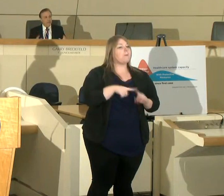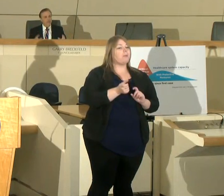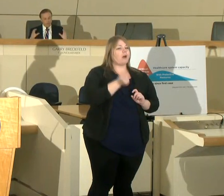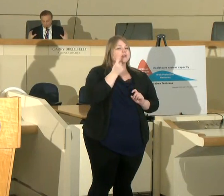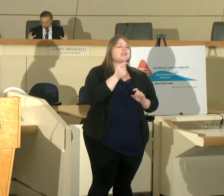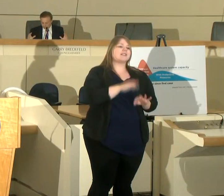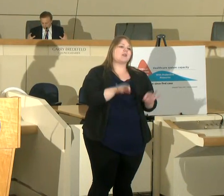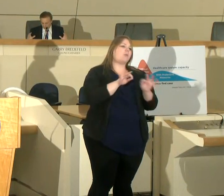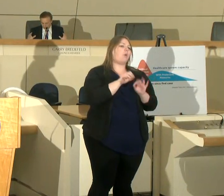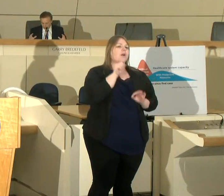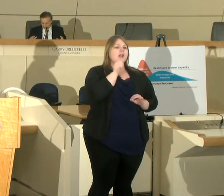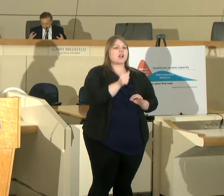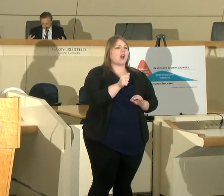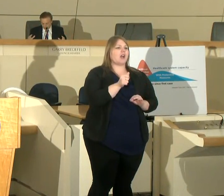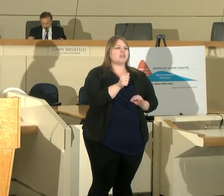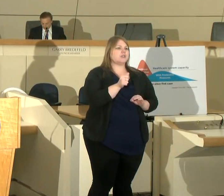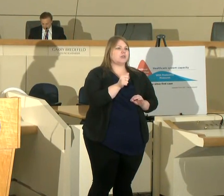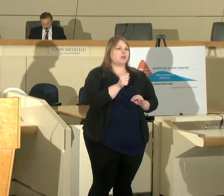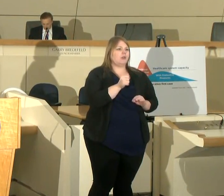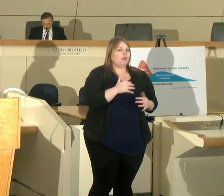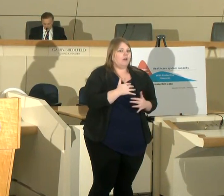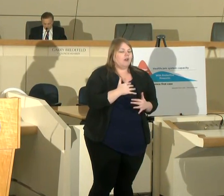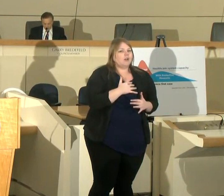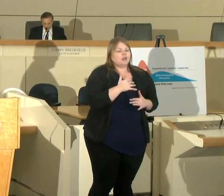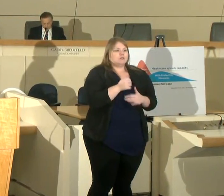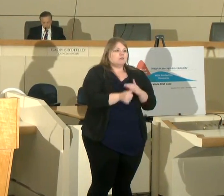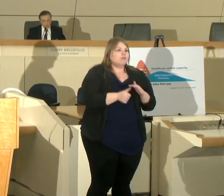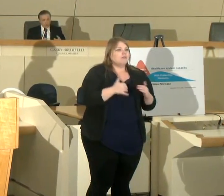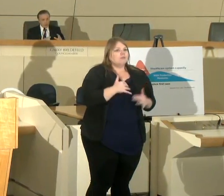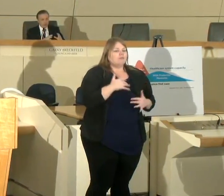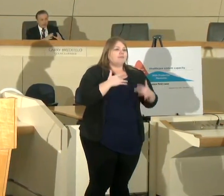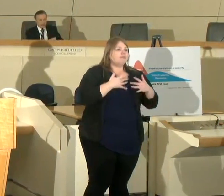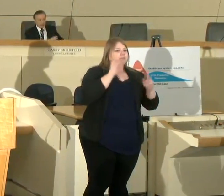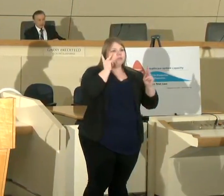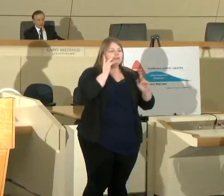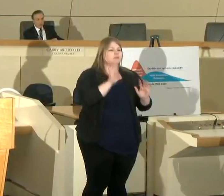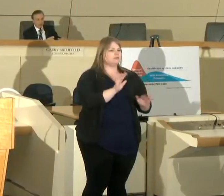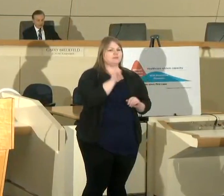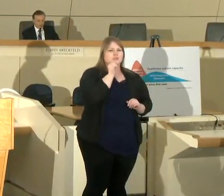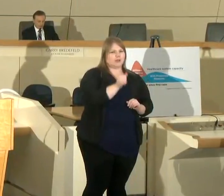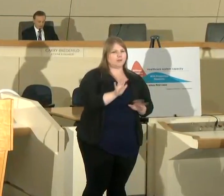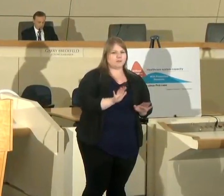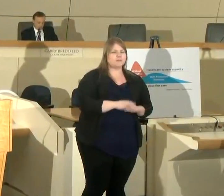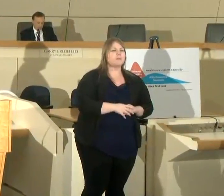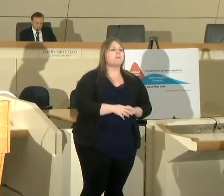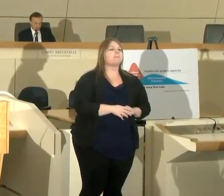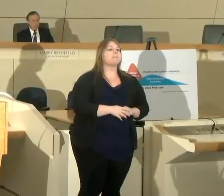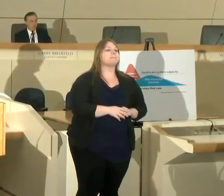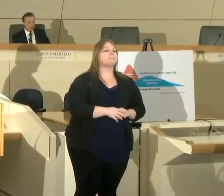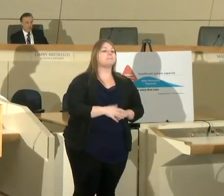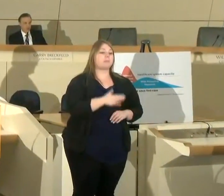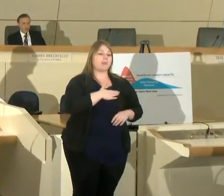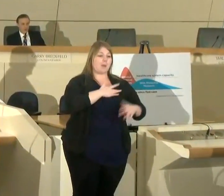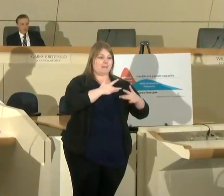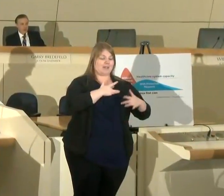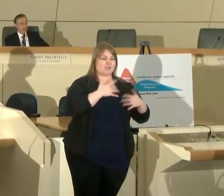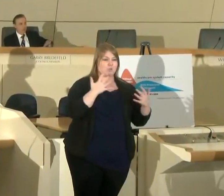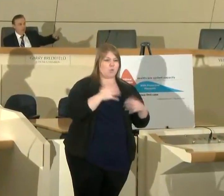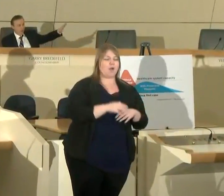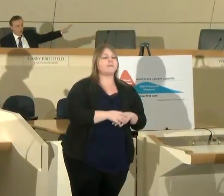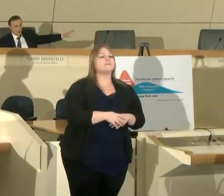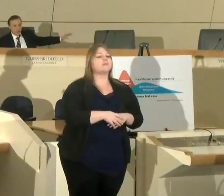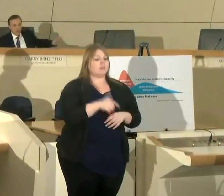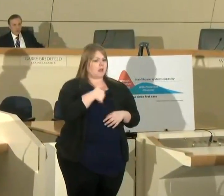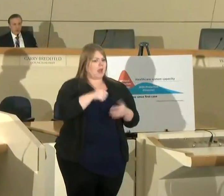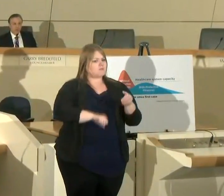not to live your life in fear now my concern about this emergency order and I